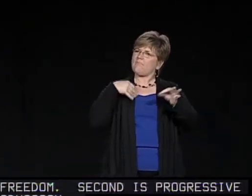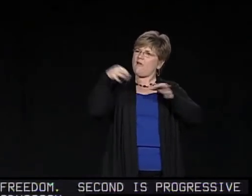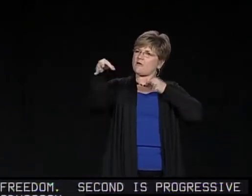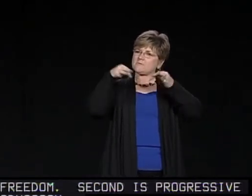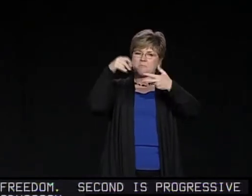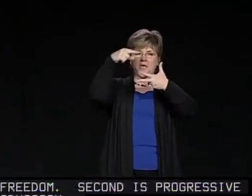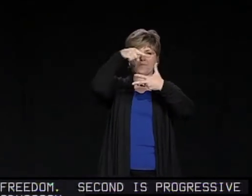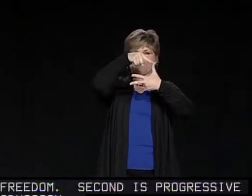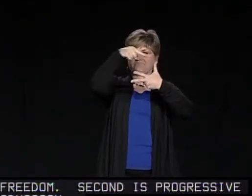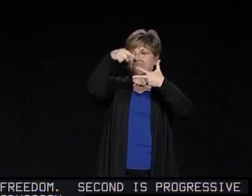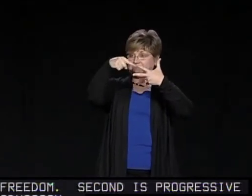community.